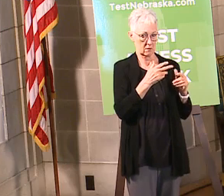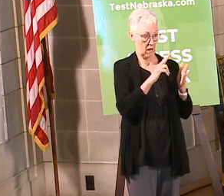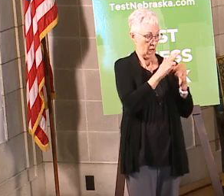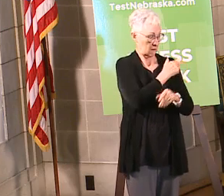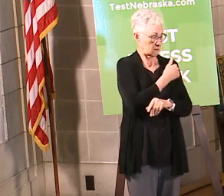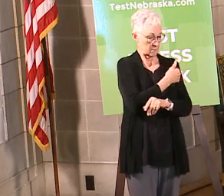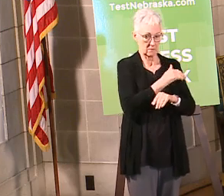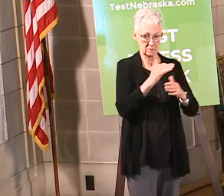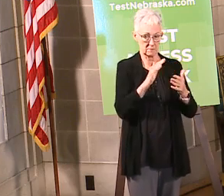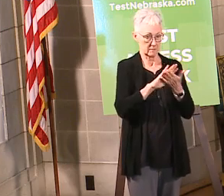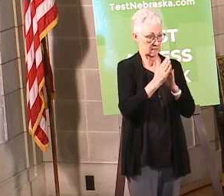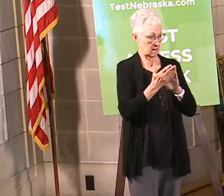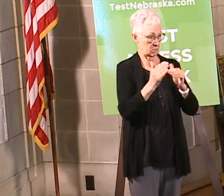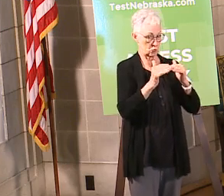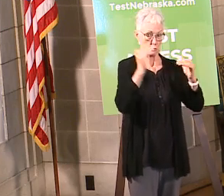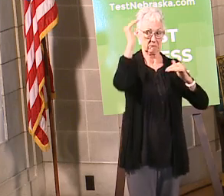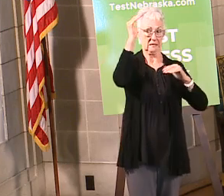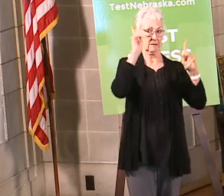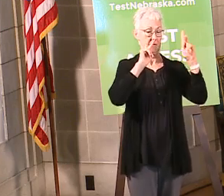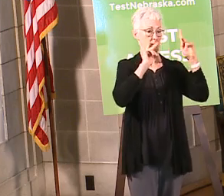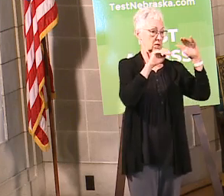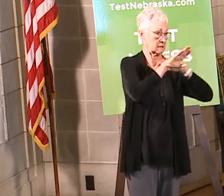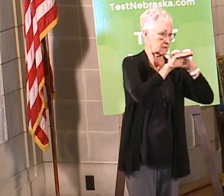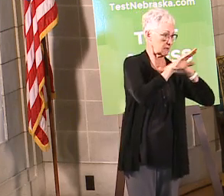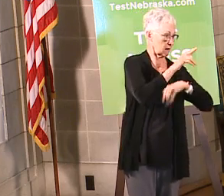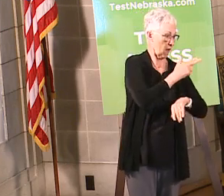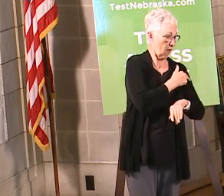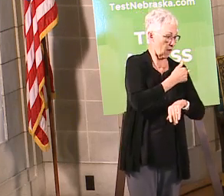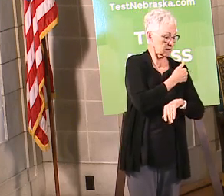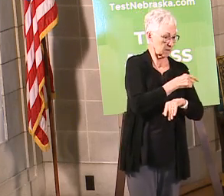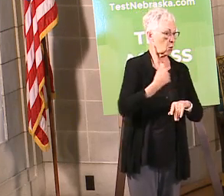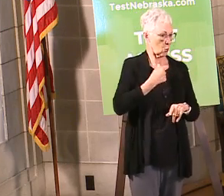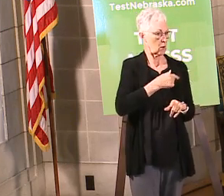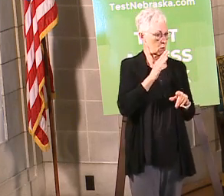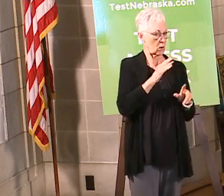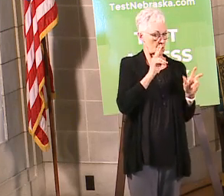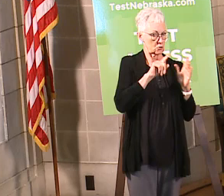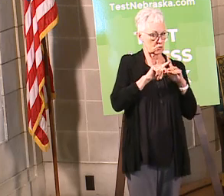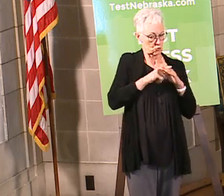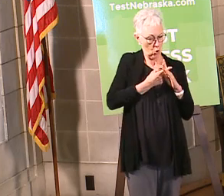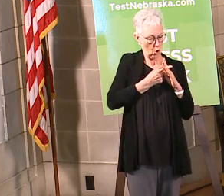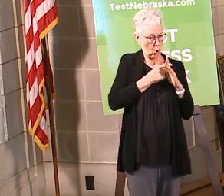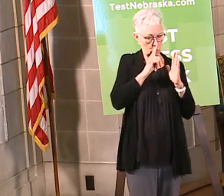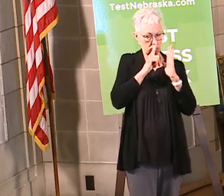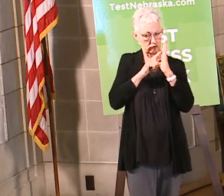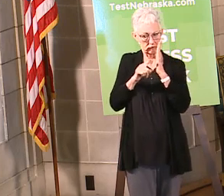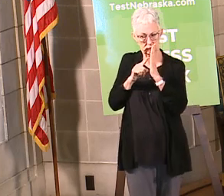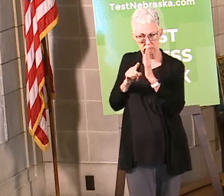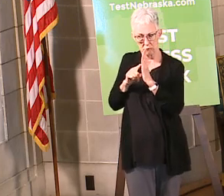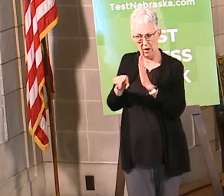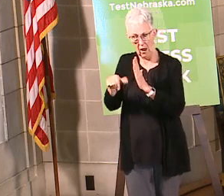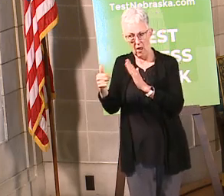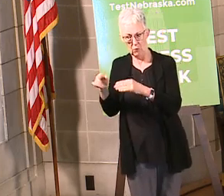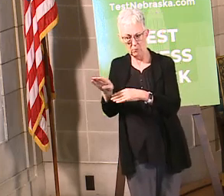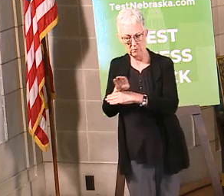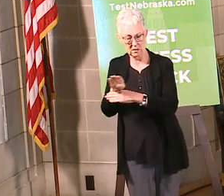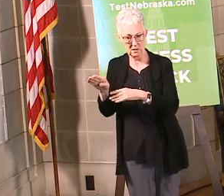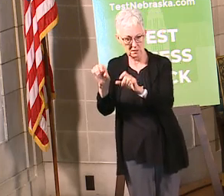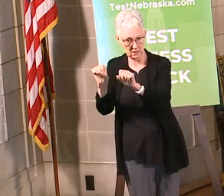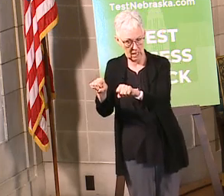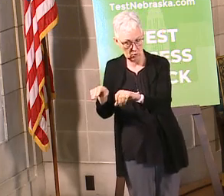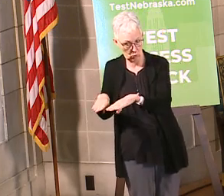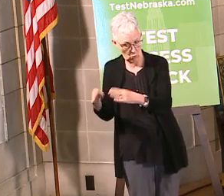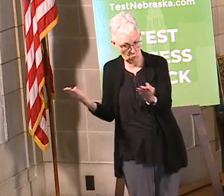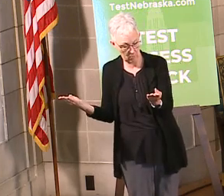and looking at do we think that this is something that we think we're stable enough that we can start making, loosening other restrictions potentially on